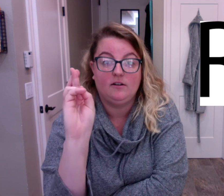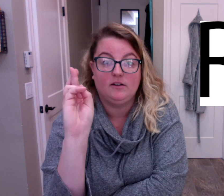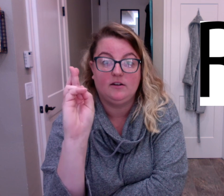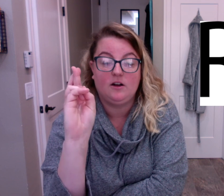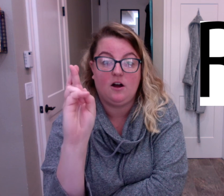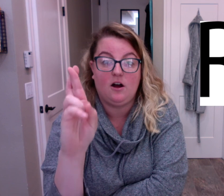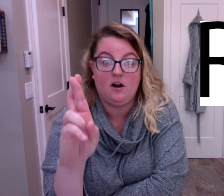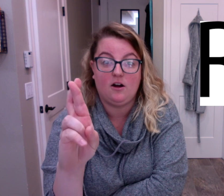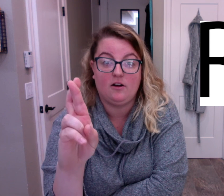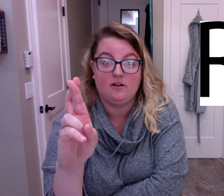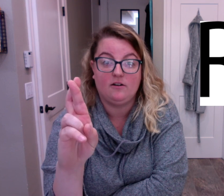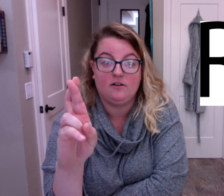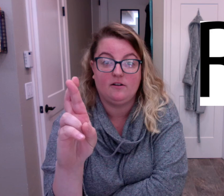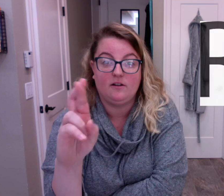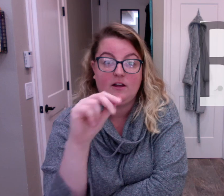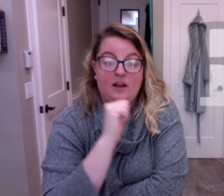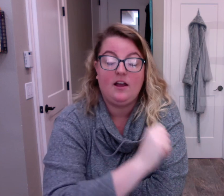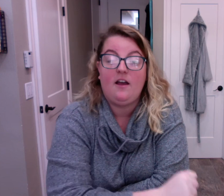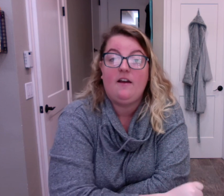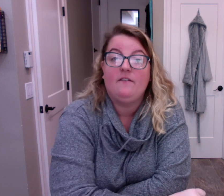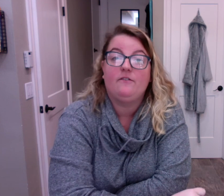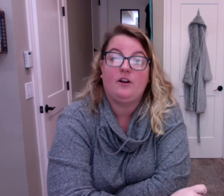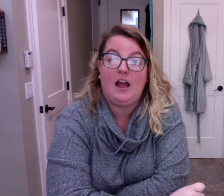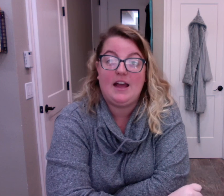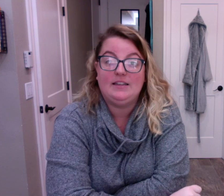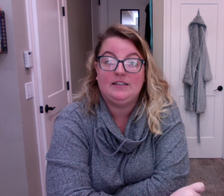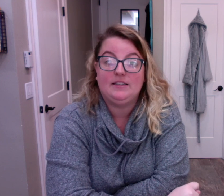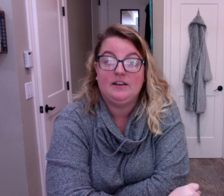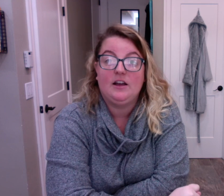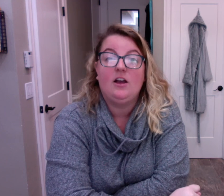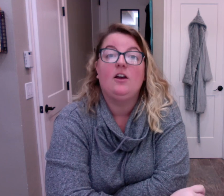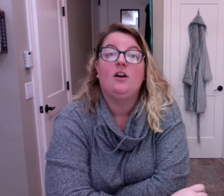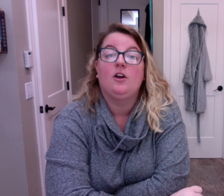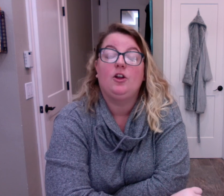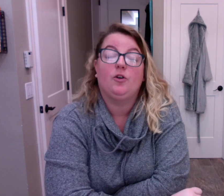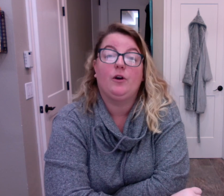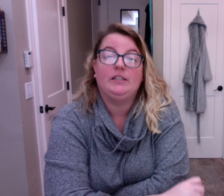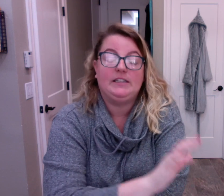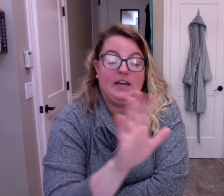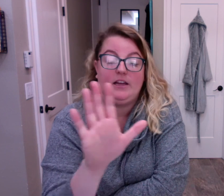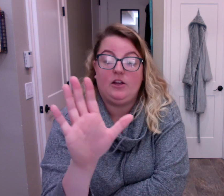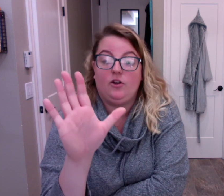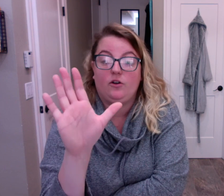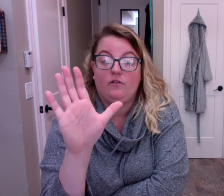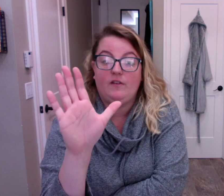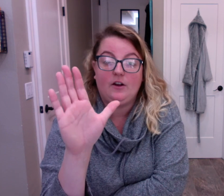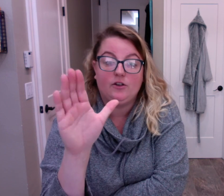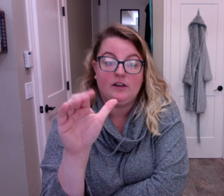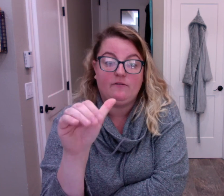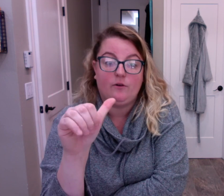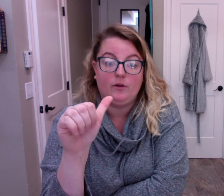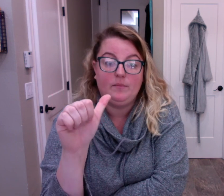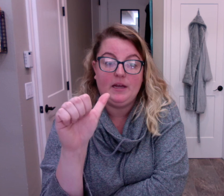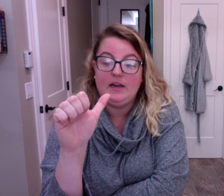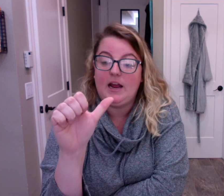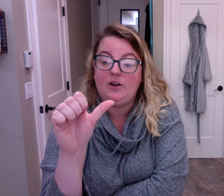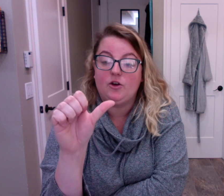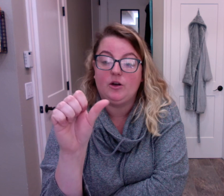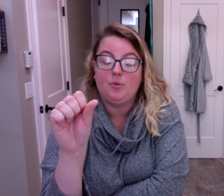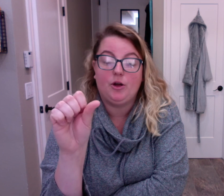R, R. For S, you're going to take your fingers and fold them in and you're going to put